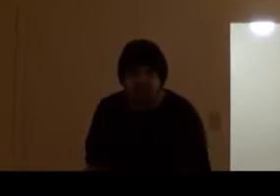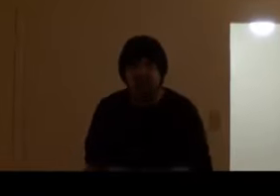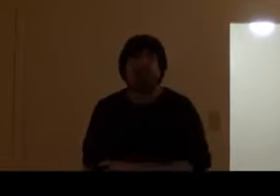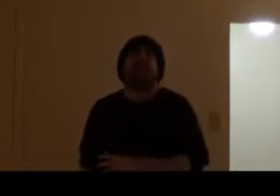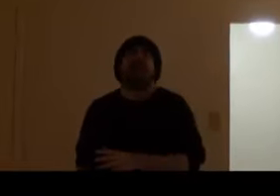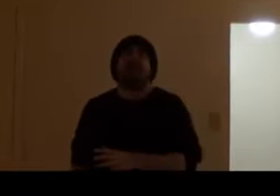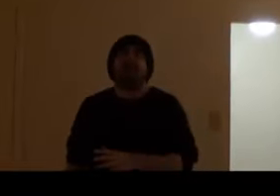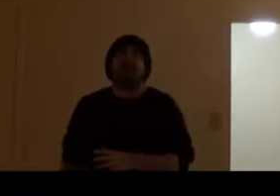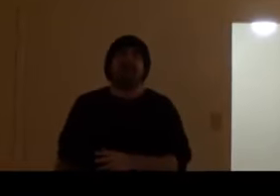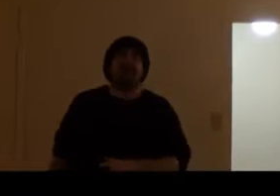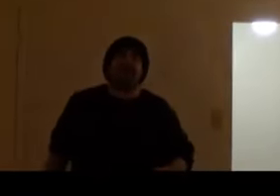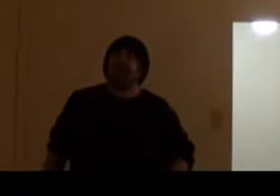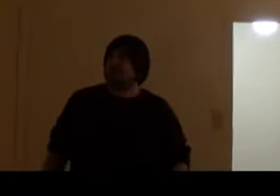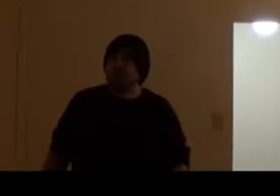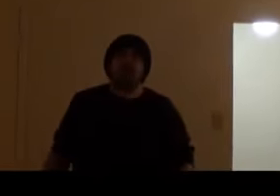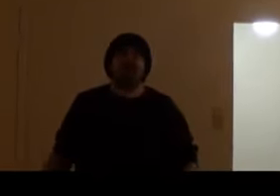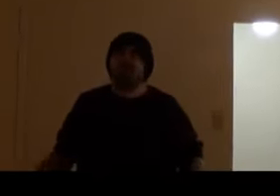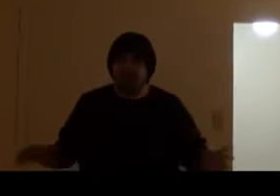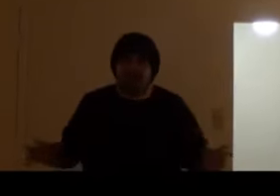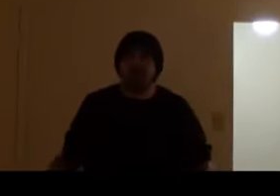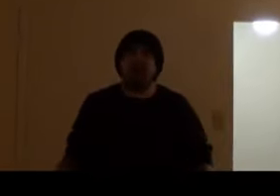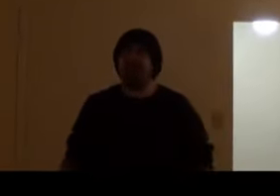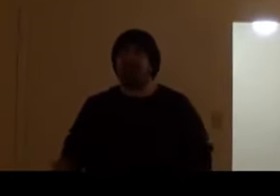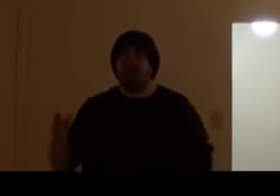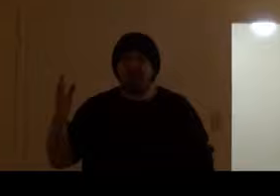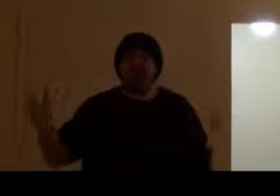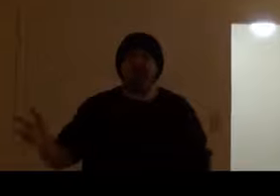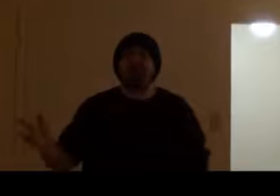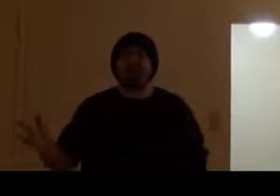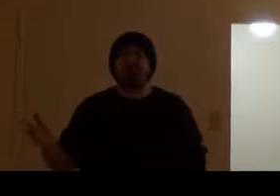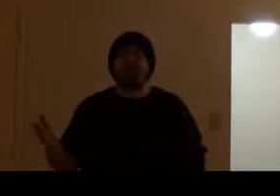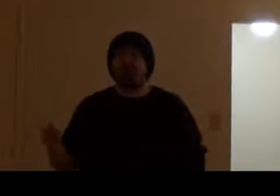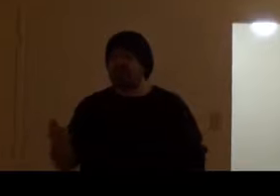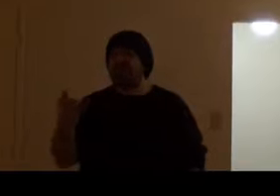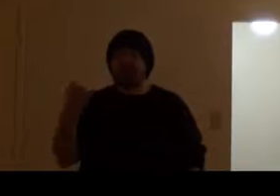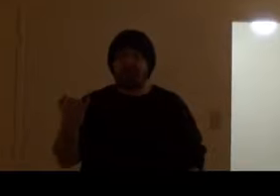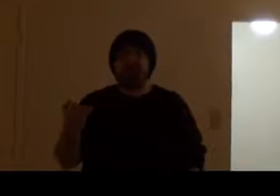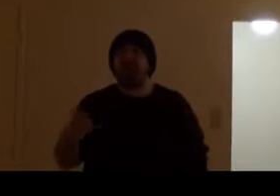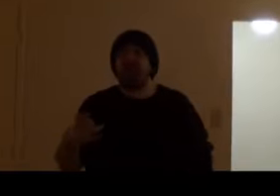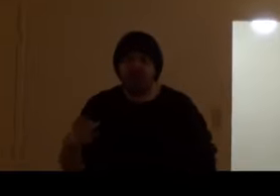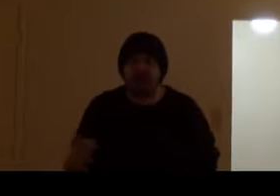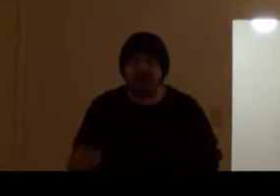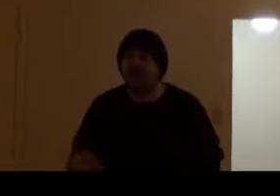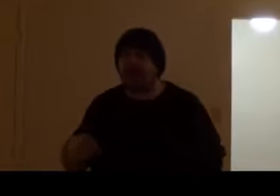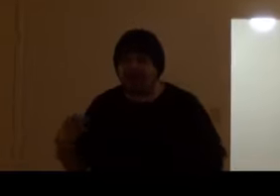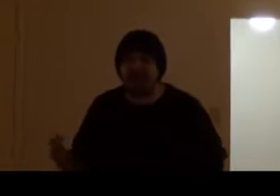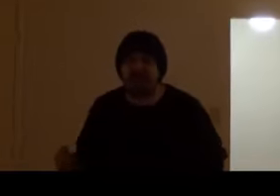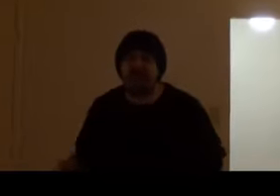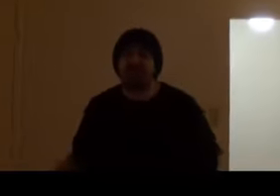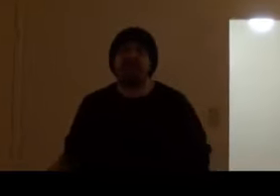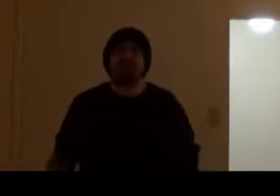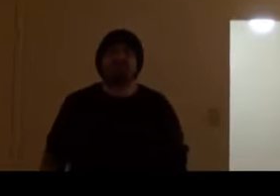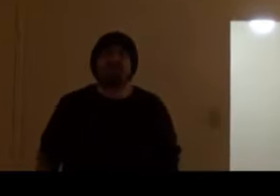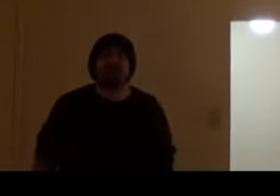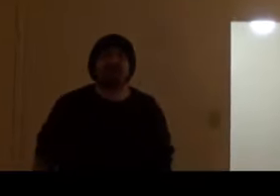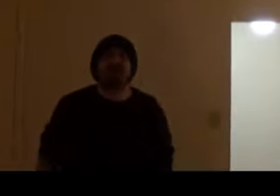up, okay? I would fucking love it if the Shield would beat Cena, Ryback, and Sheamus or whatever.